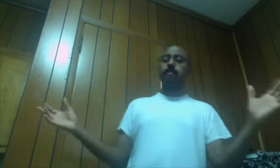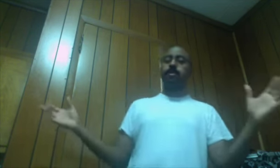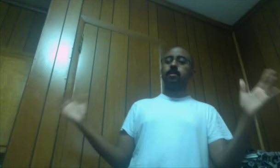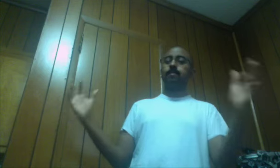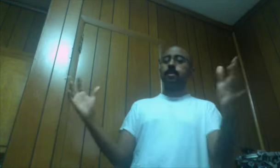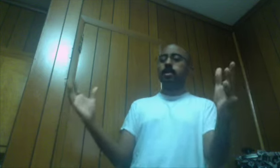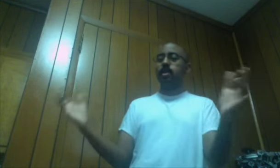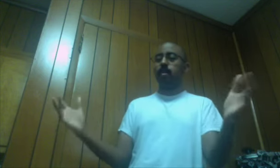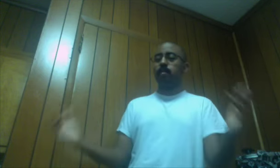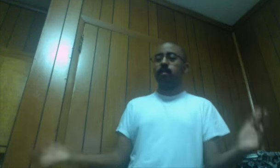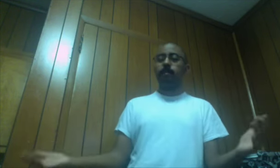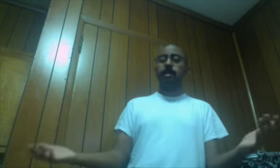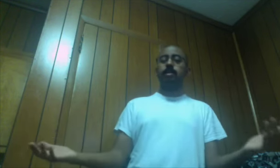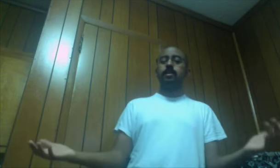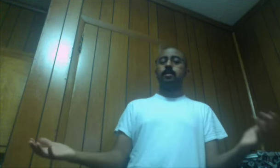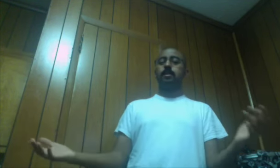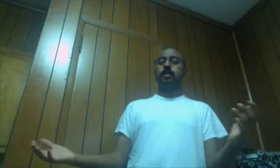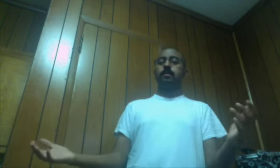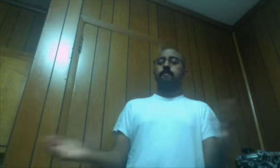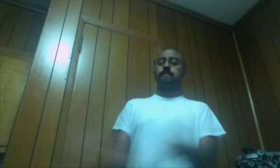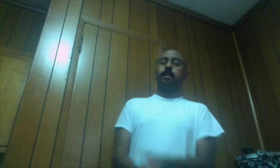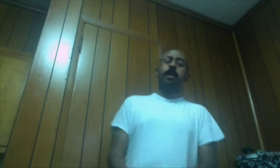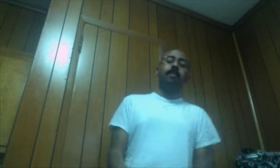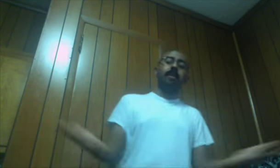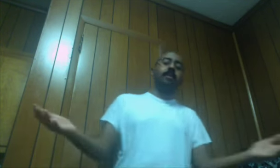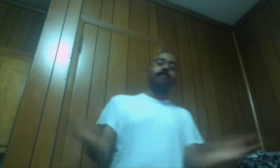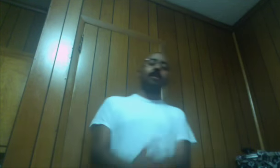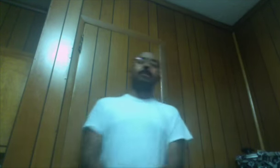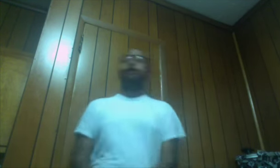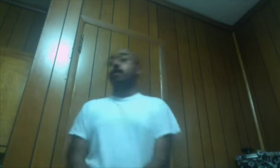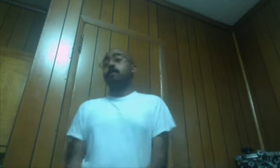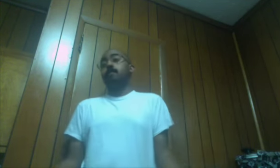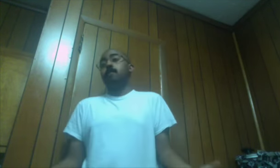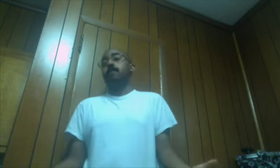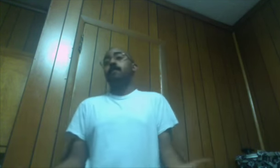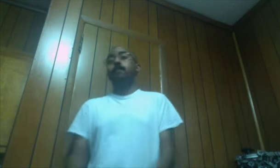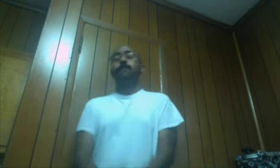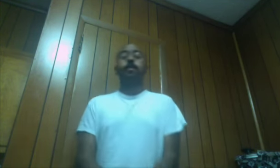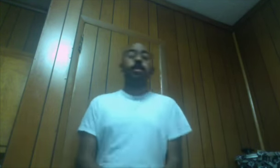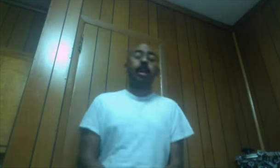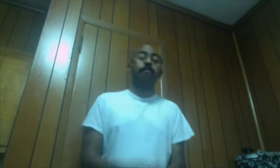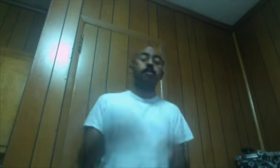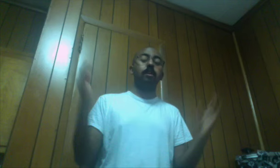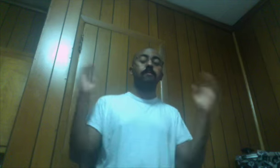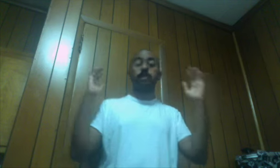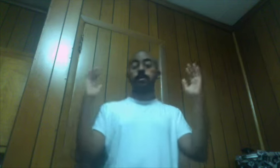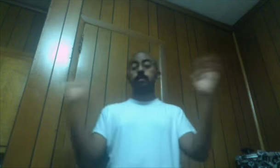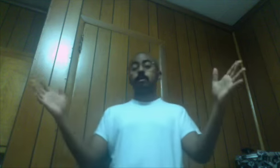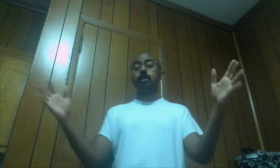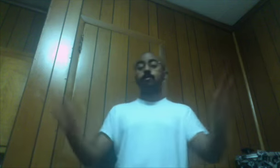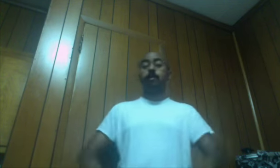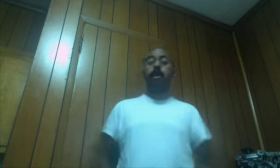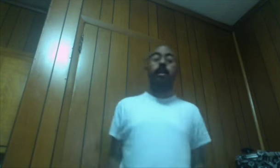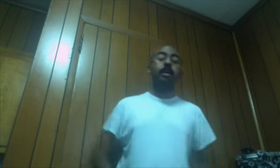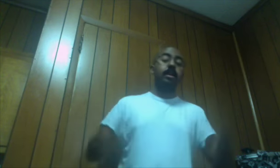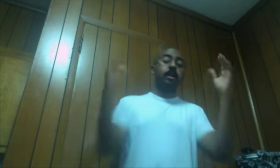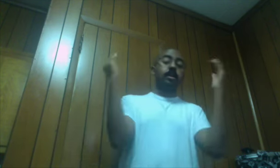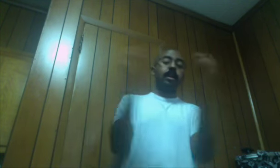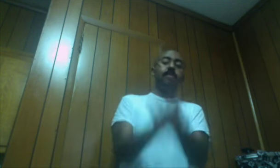Hipster Bullshit Like The Fuck Is This Anyway That's My That's My Review For The First Chapter Of Smoking Parade Like Wait